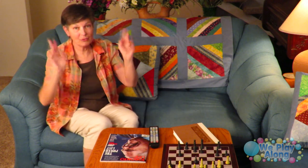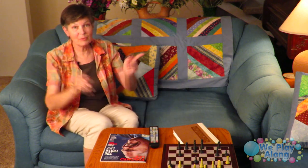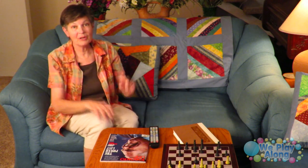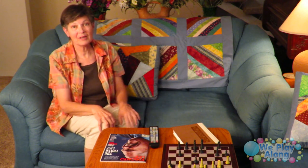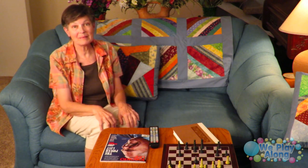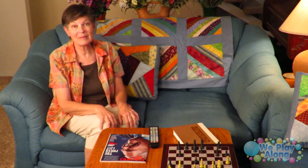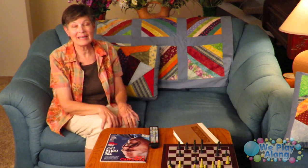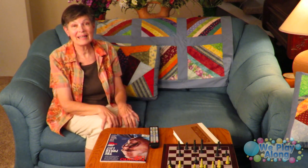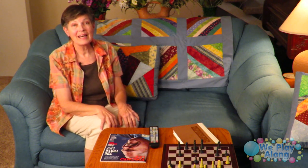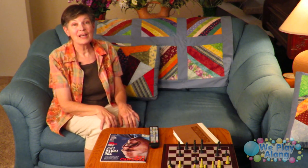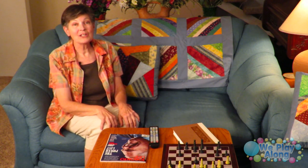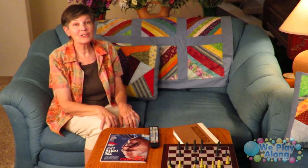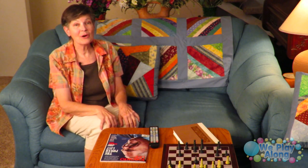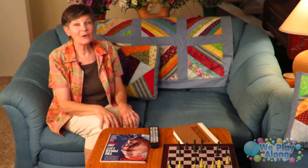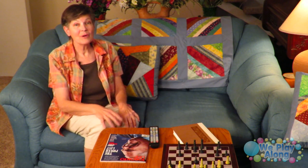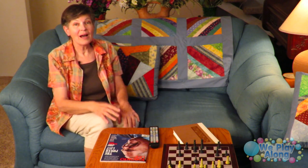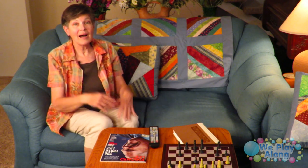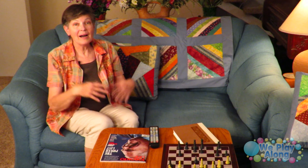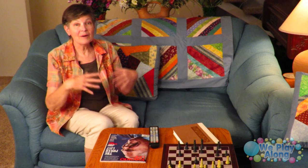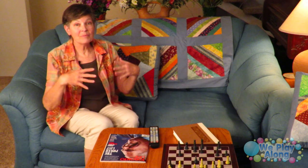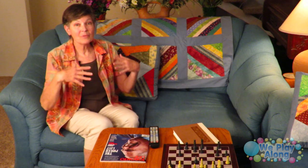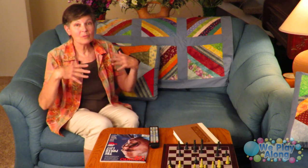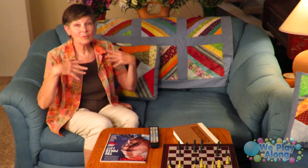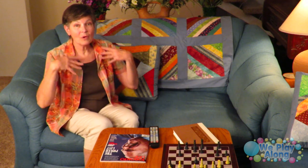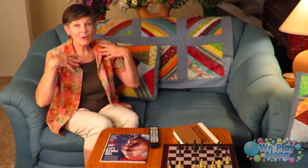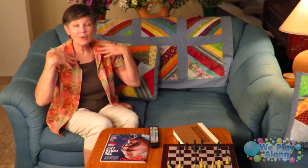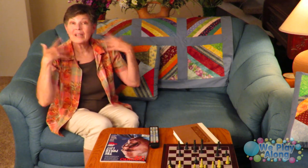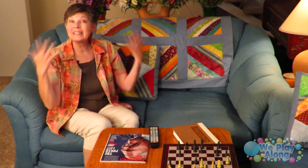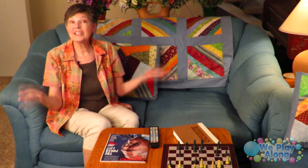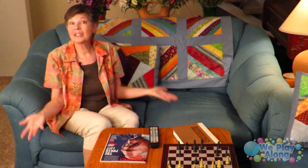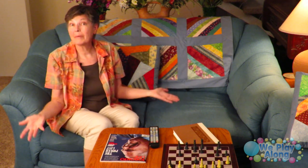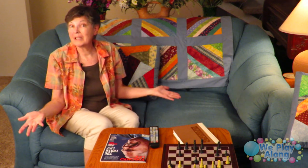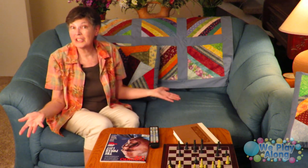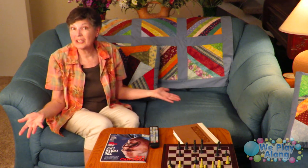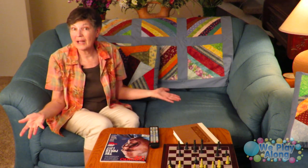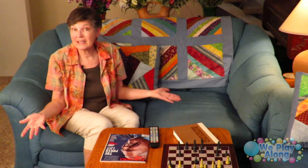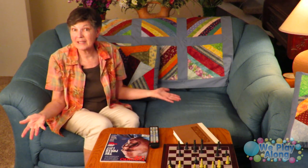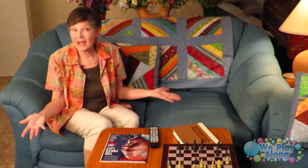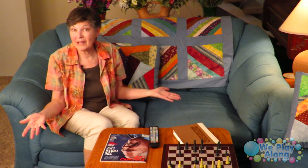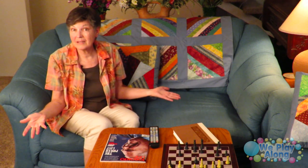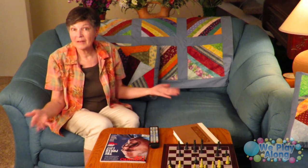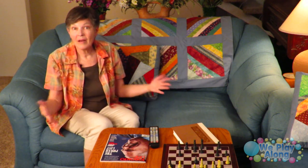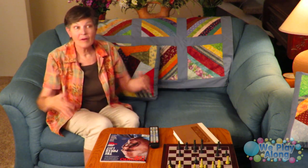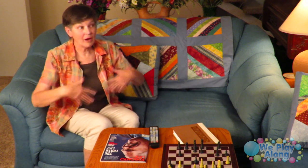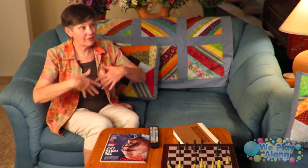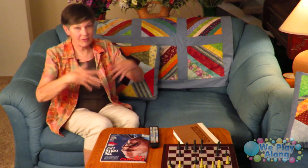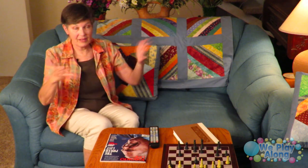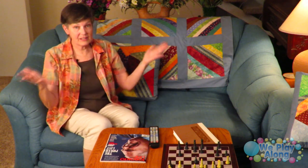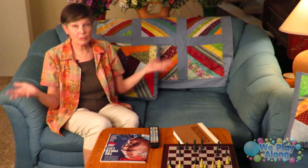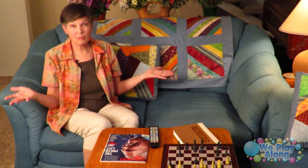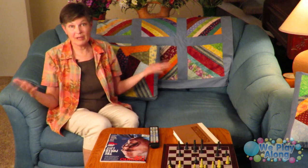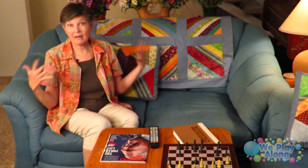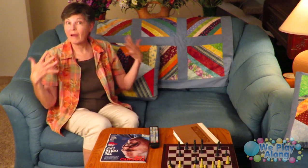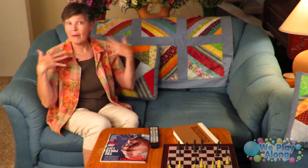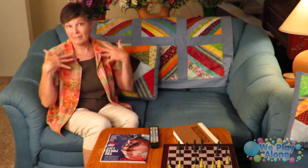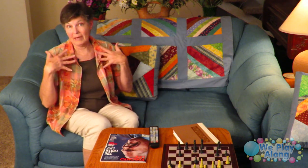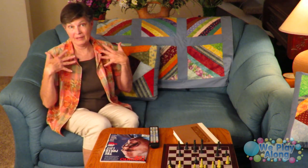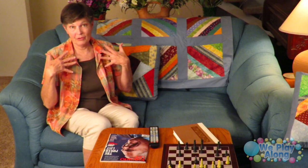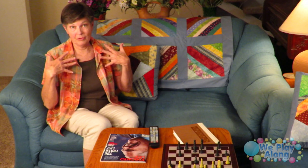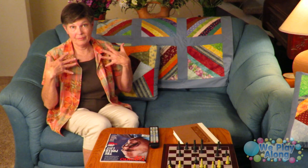the room here in a minute so we're going to teach you I'm going to teach you lots of signs of the things that would be in my living room